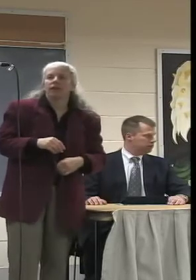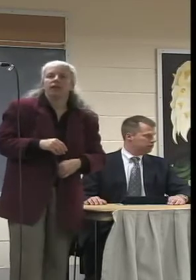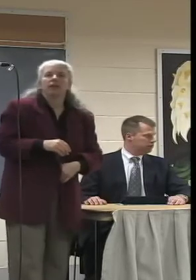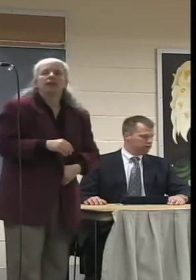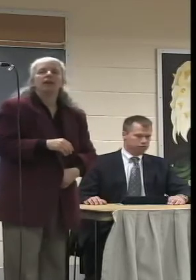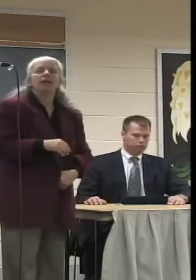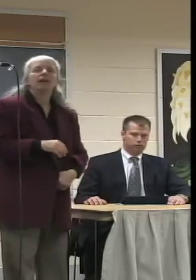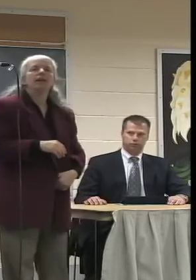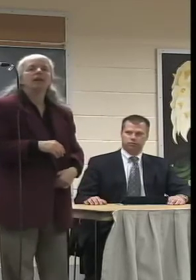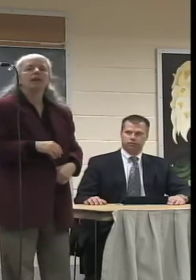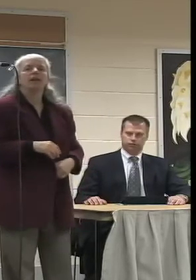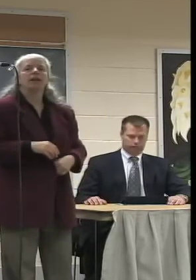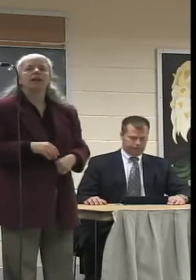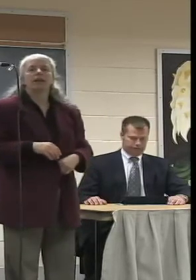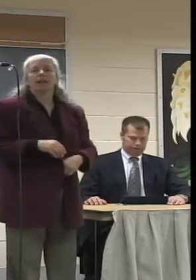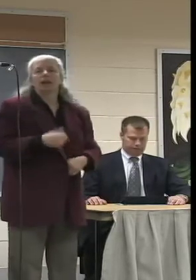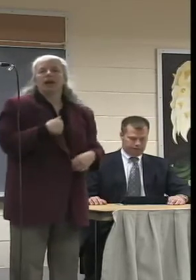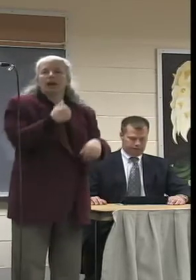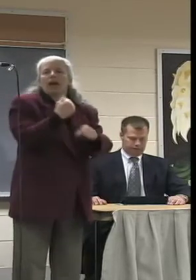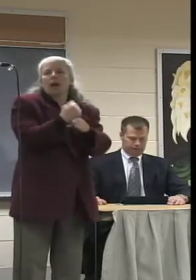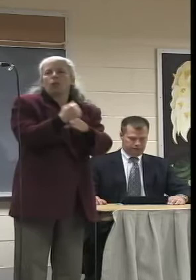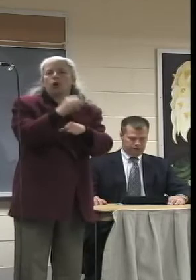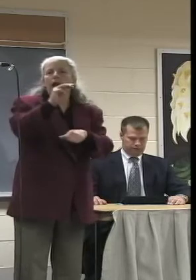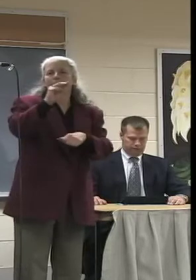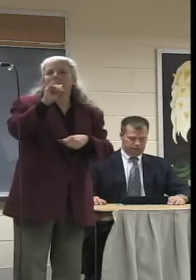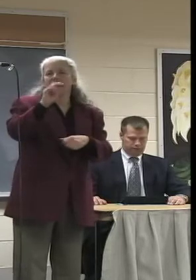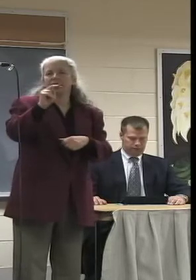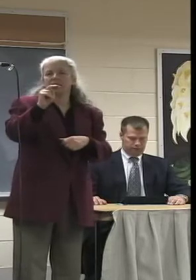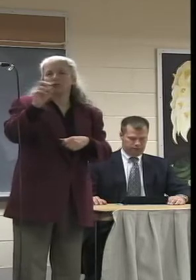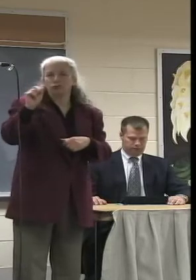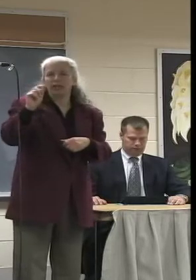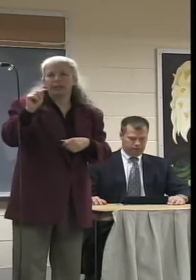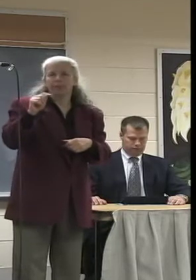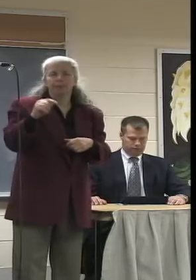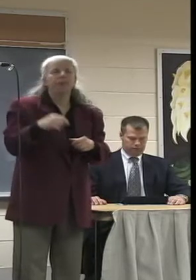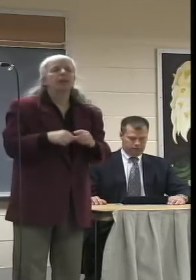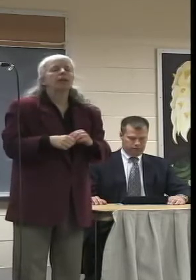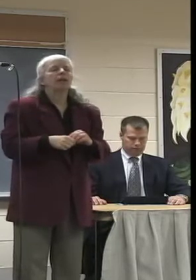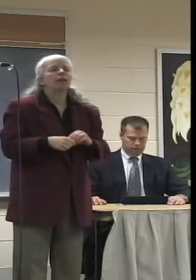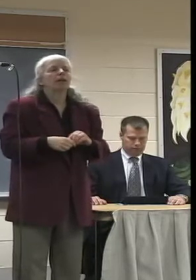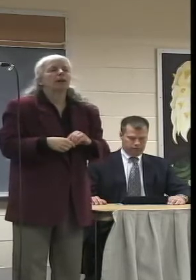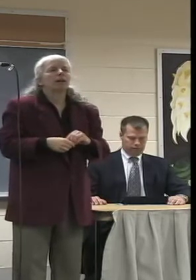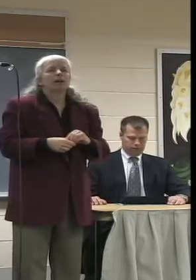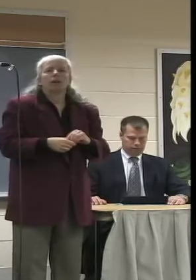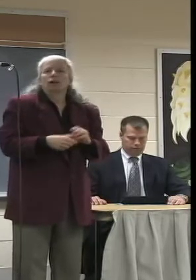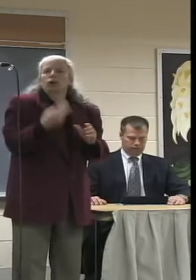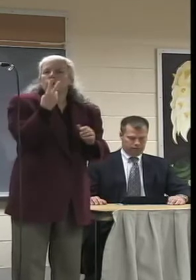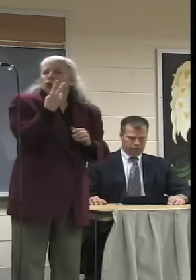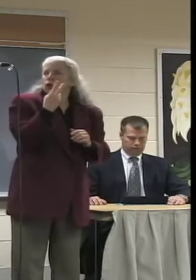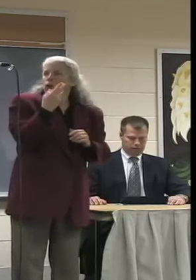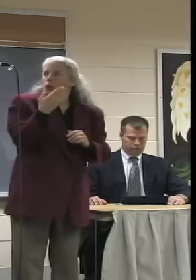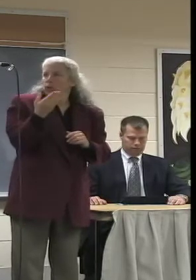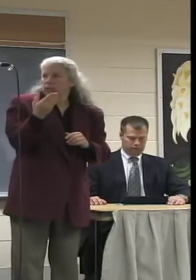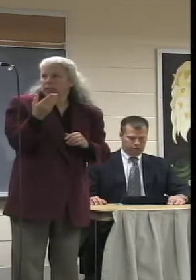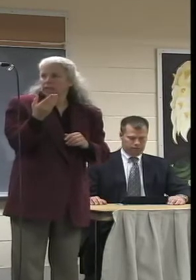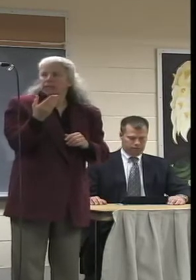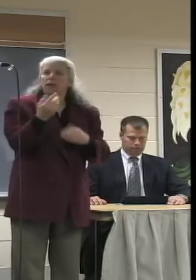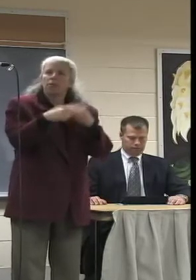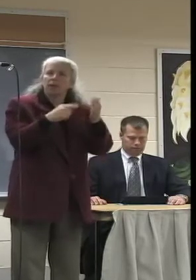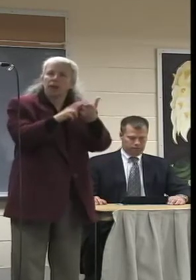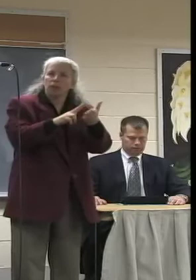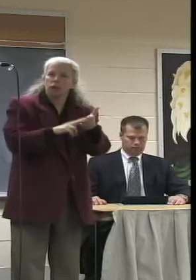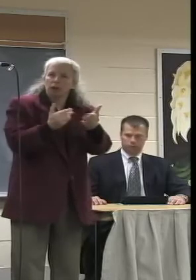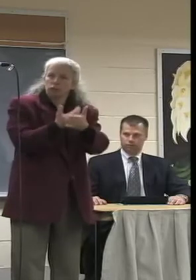or 212 Main Street for work. There are two aspects to the franchise renewal. Both